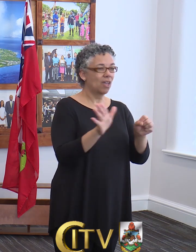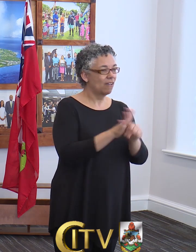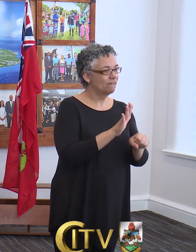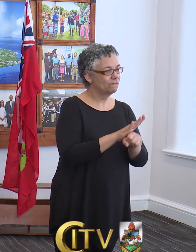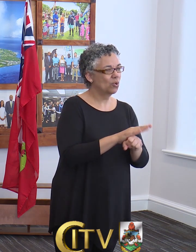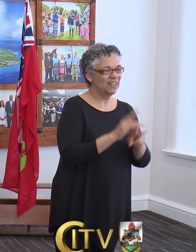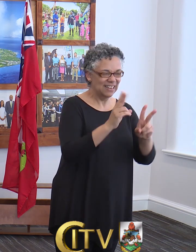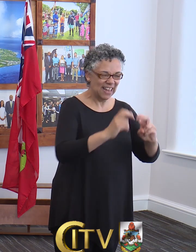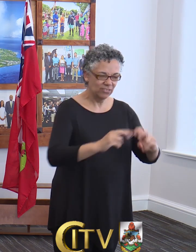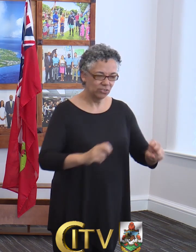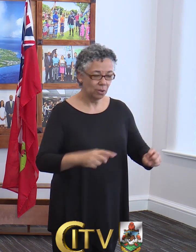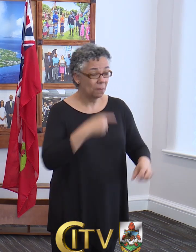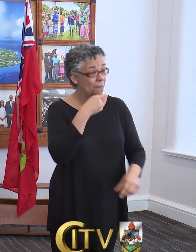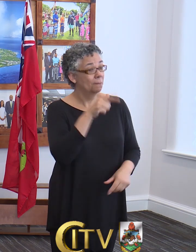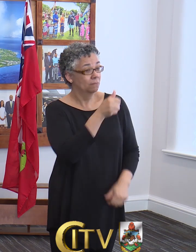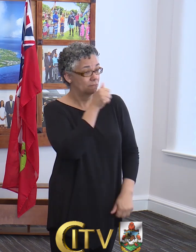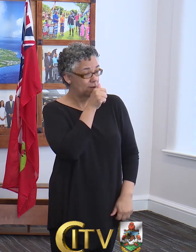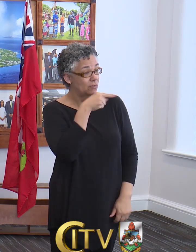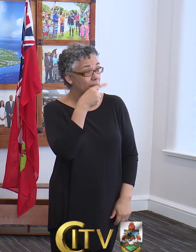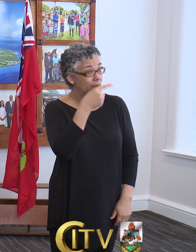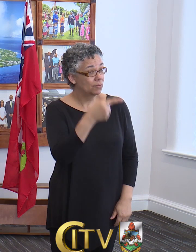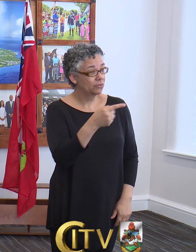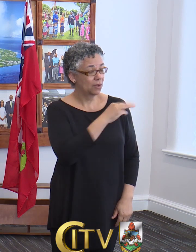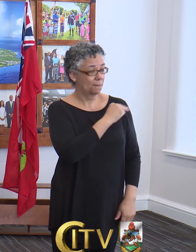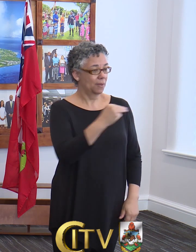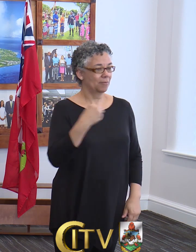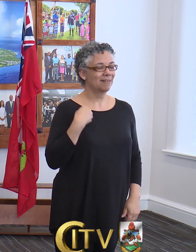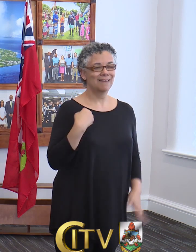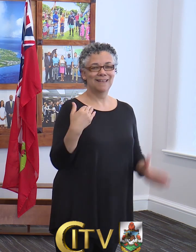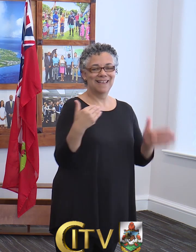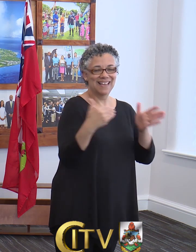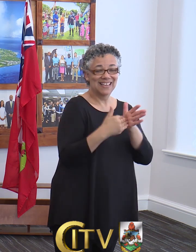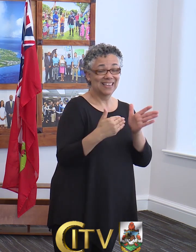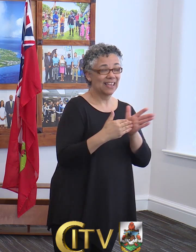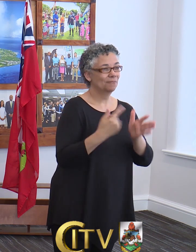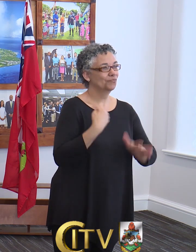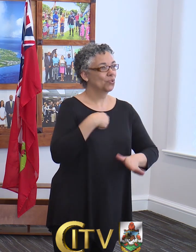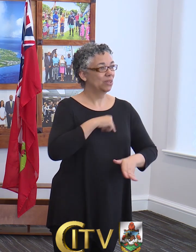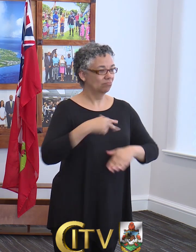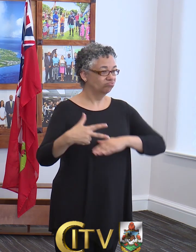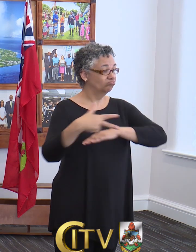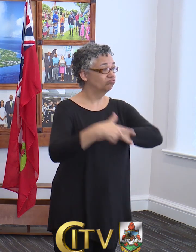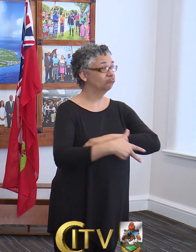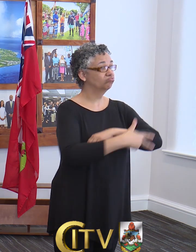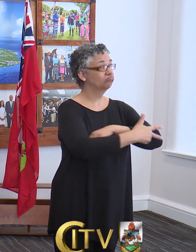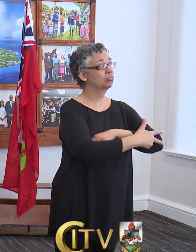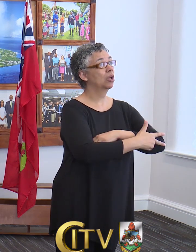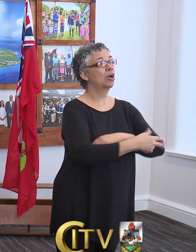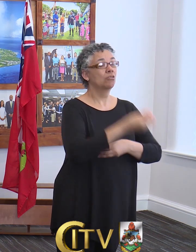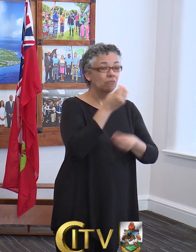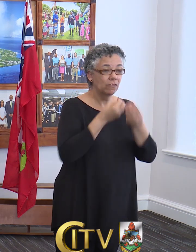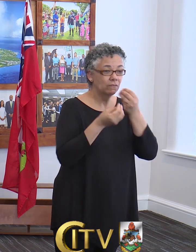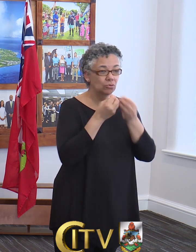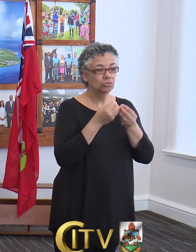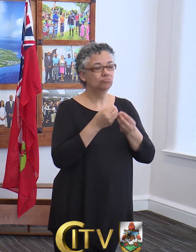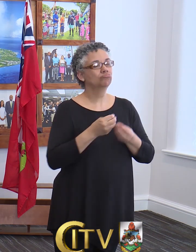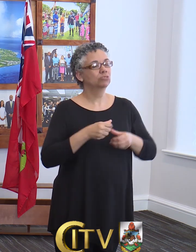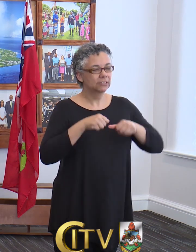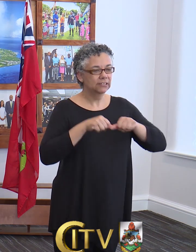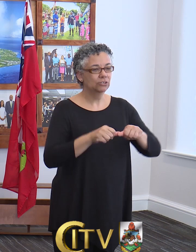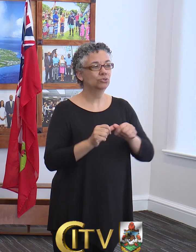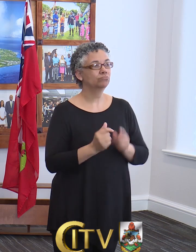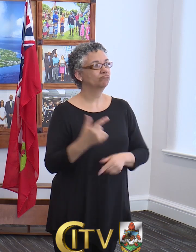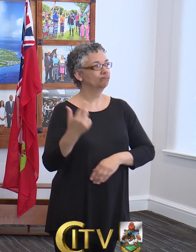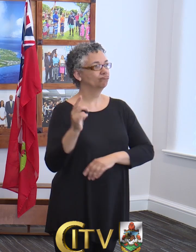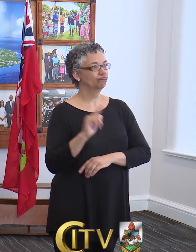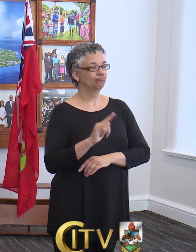and private sector members. Again, with the docks, we continue to receive goods in the island and we have normal cargo operations.